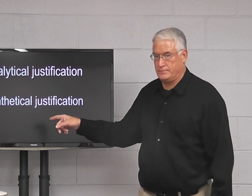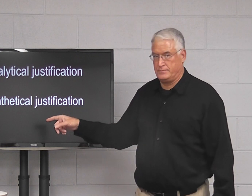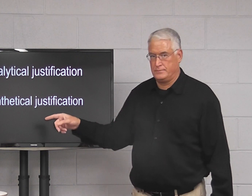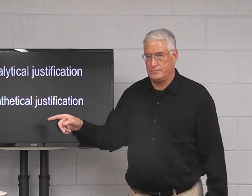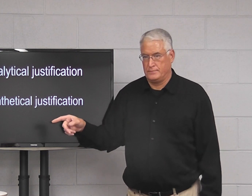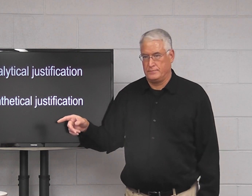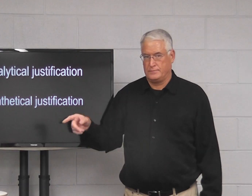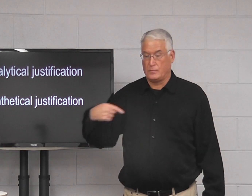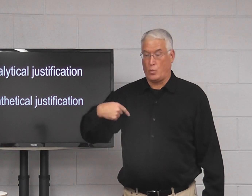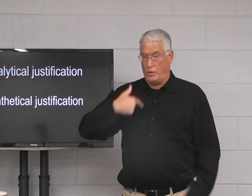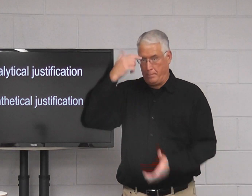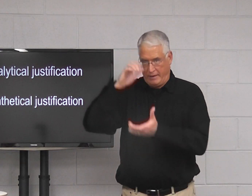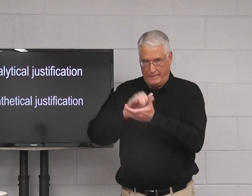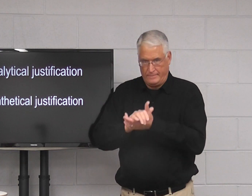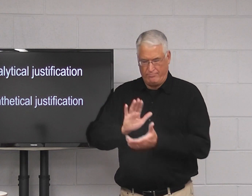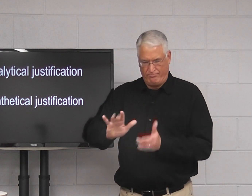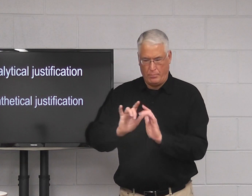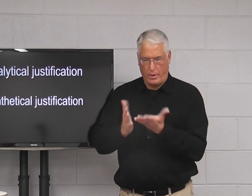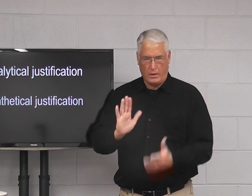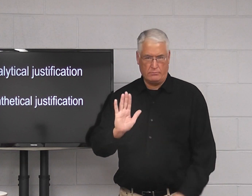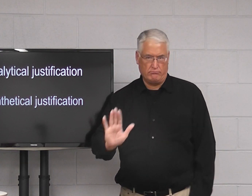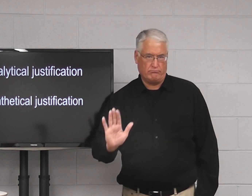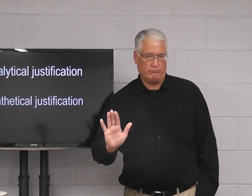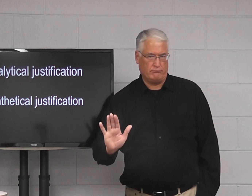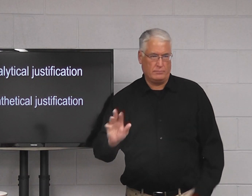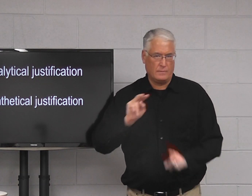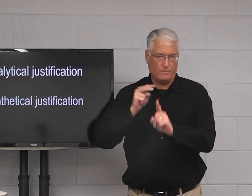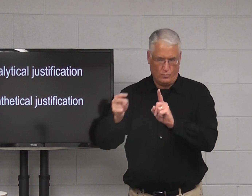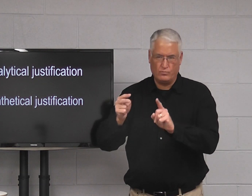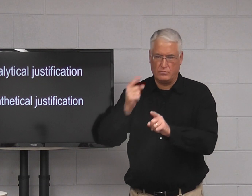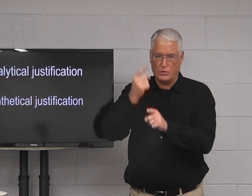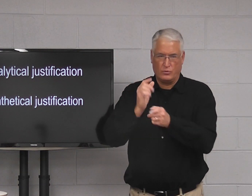Synthetical justification. We believe in the Bible.